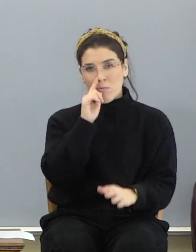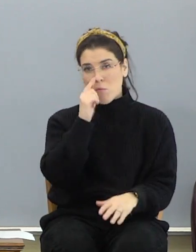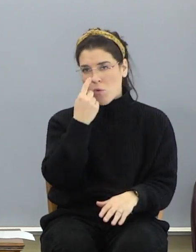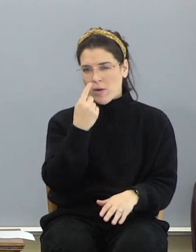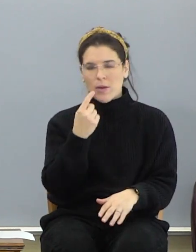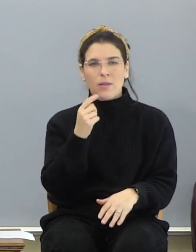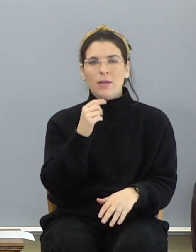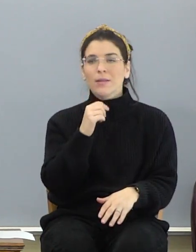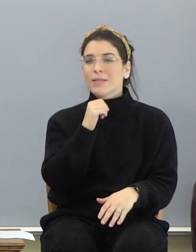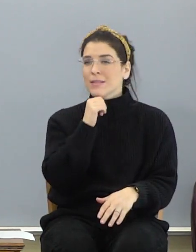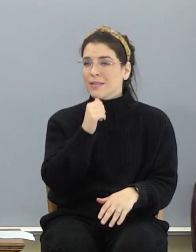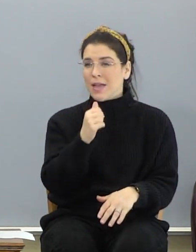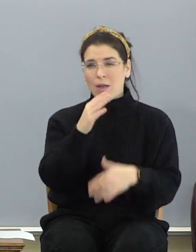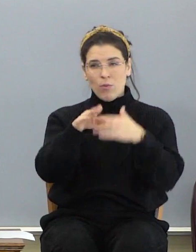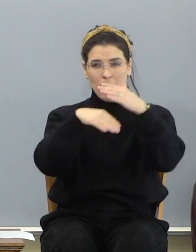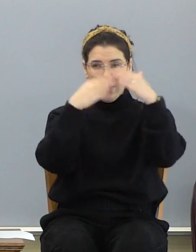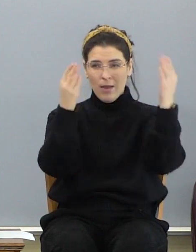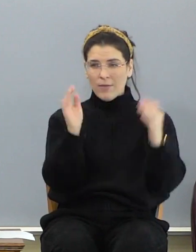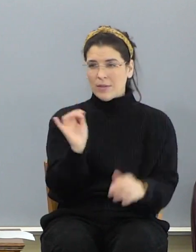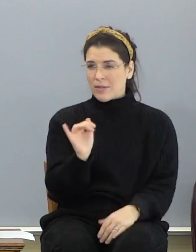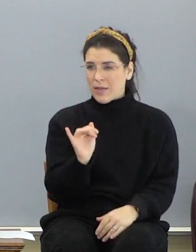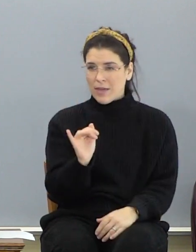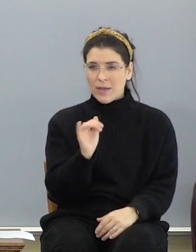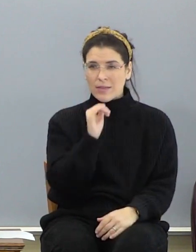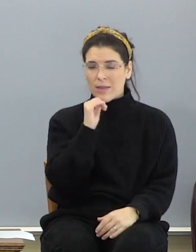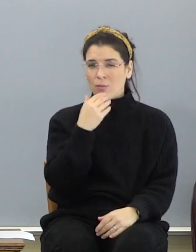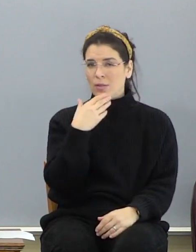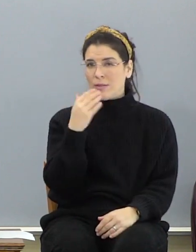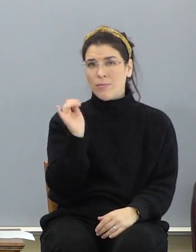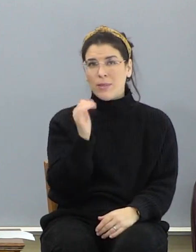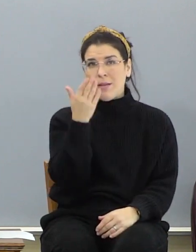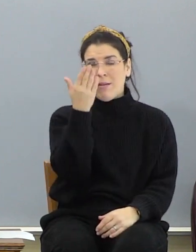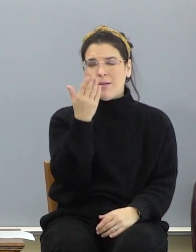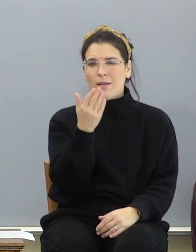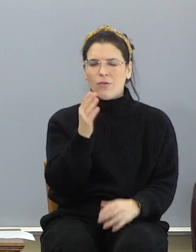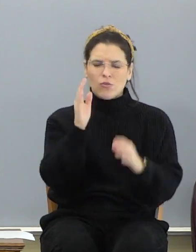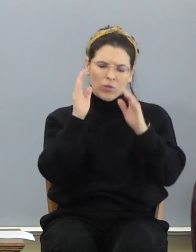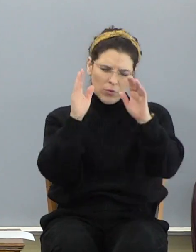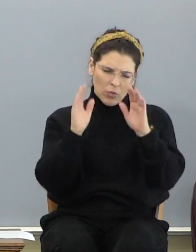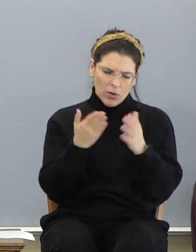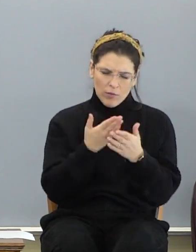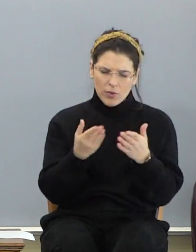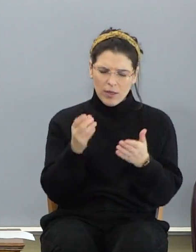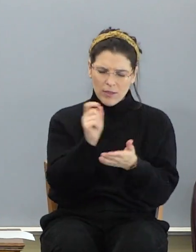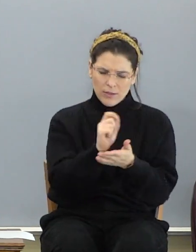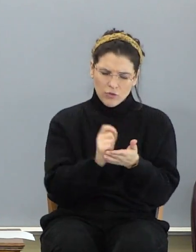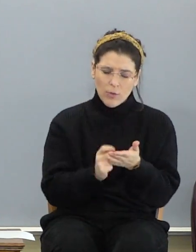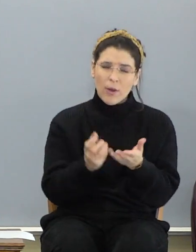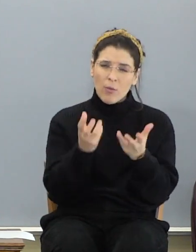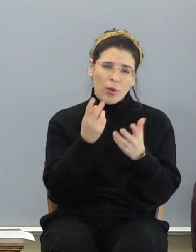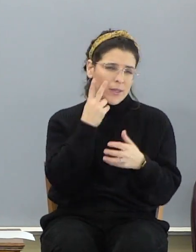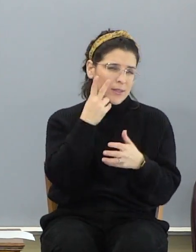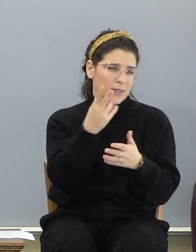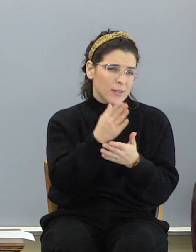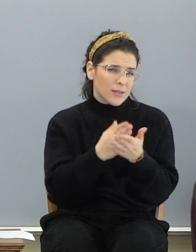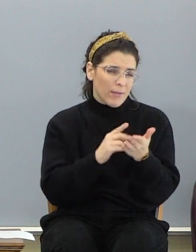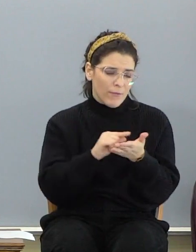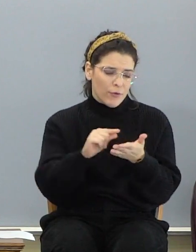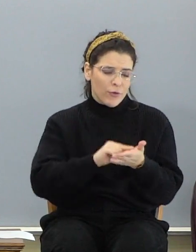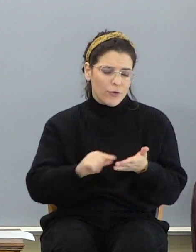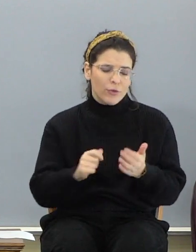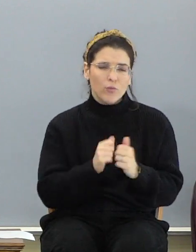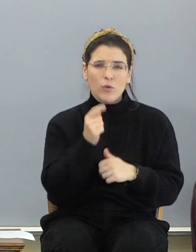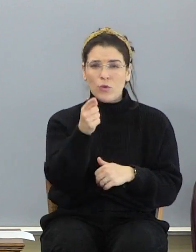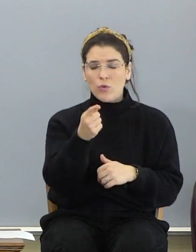That's not what heaven's like. not what it's going to be like. And there's some wonderful things in the scripture, and I want to look at some verses with you. Now, I'm going to